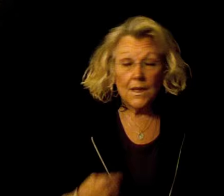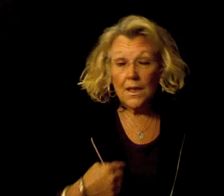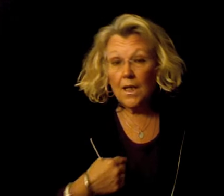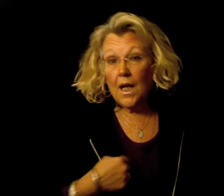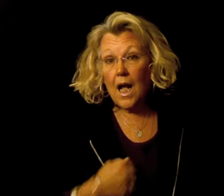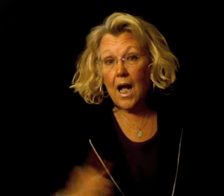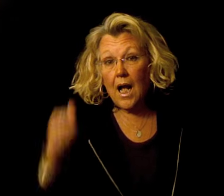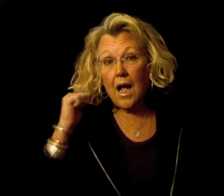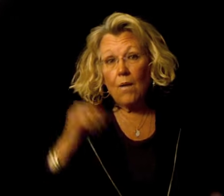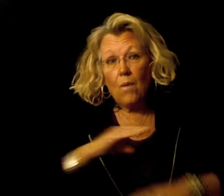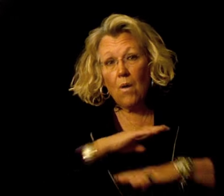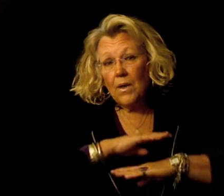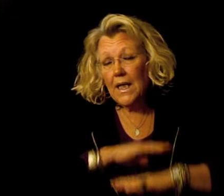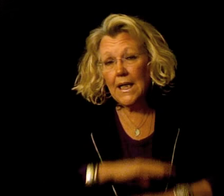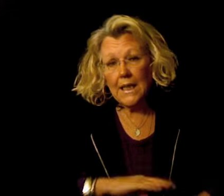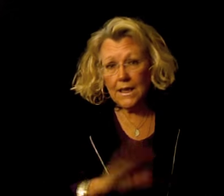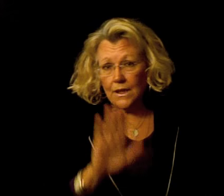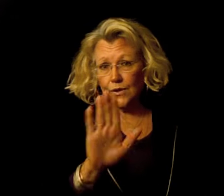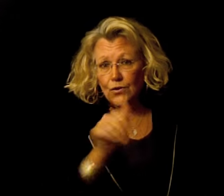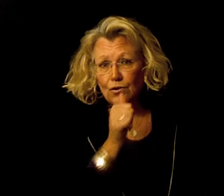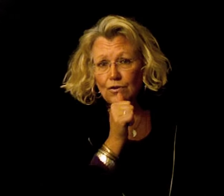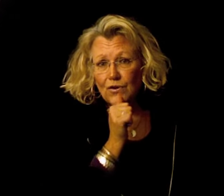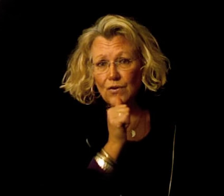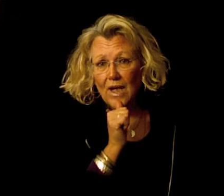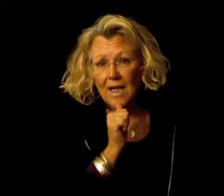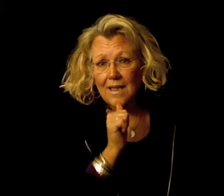I won't ease your strain